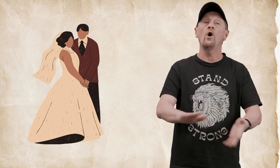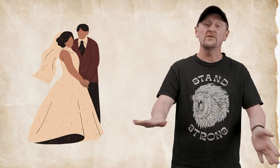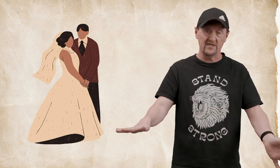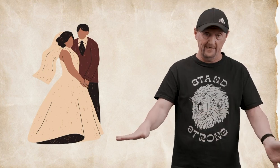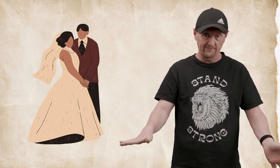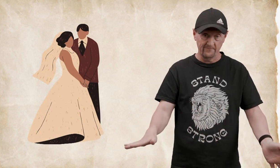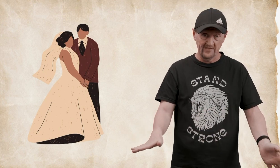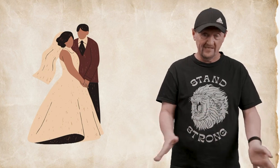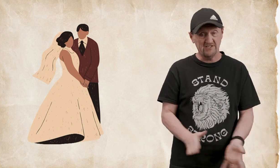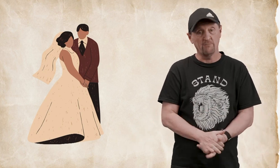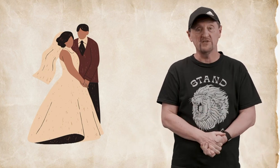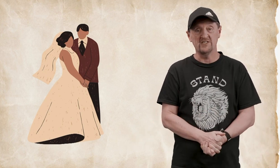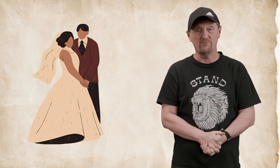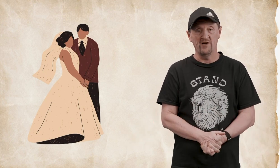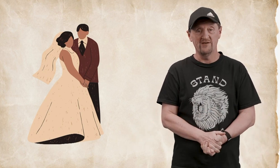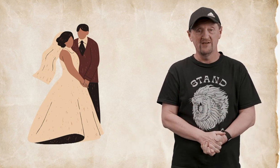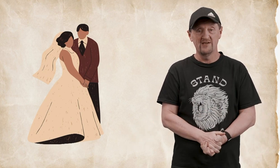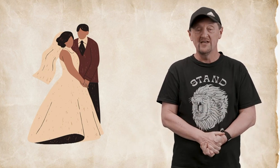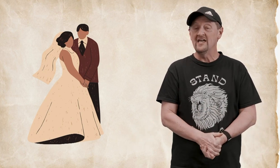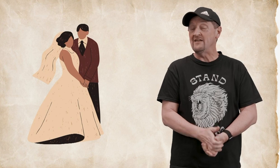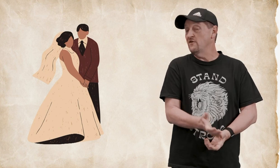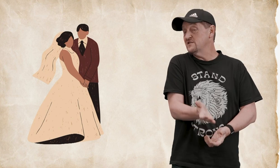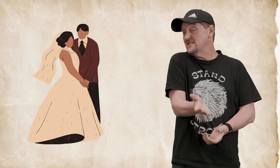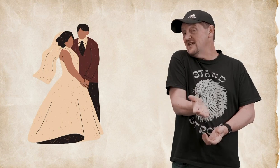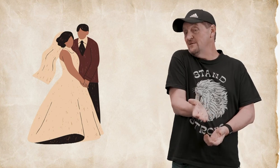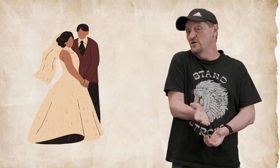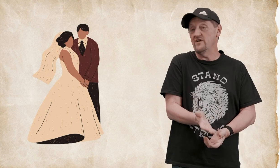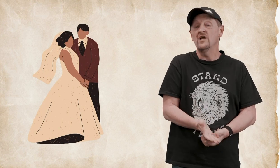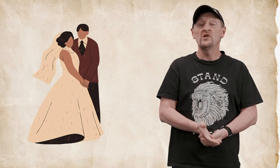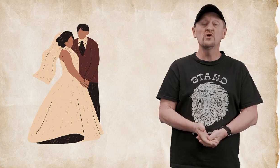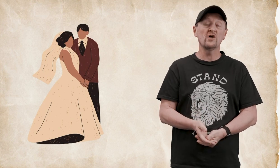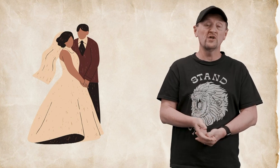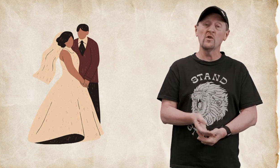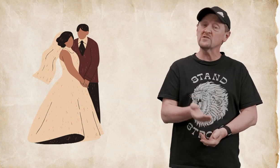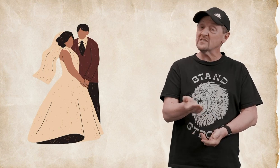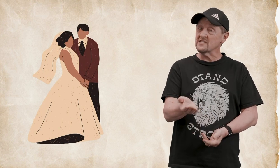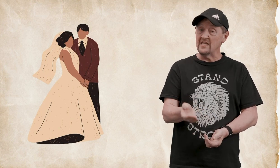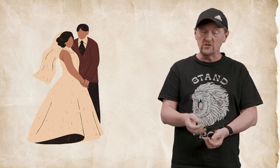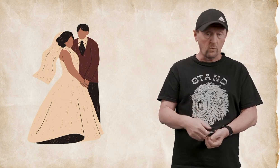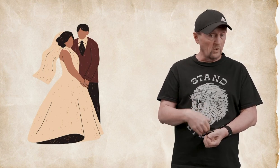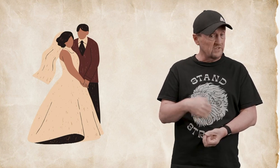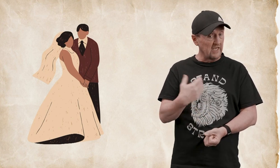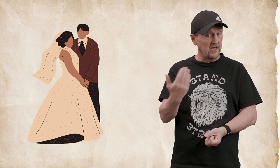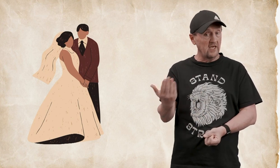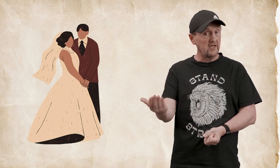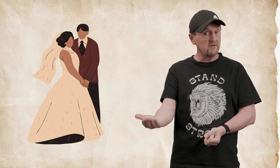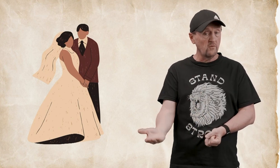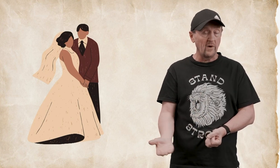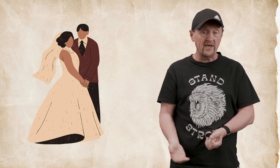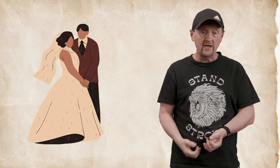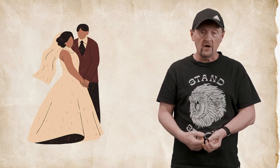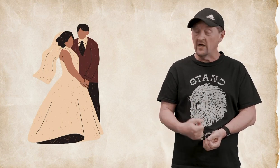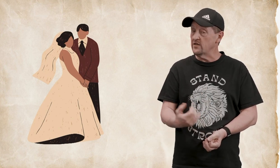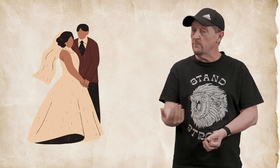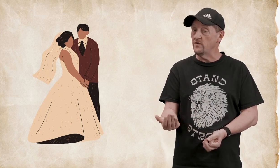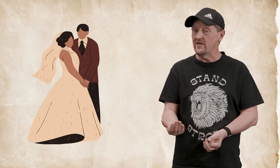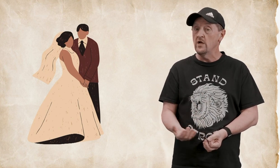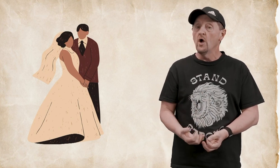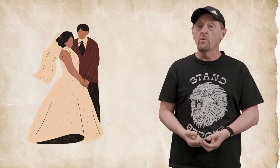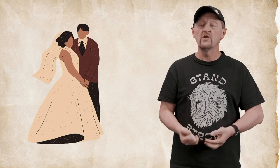time is the princess bride and if you've seen the movie you're gonna know there's a scene towards the end of the wedding or the end of the movie where there's a